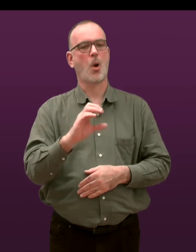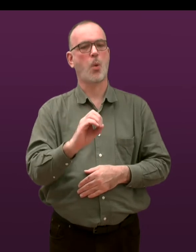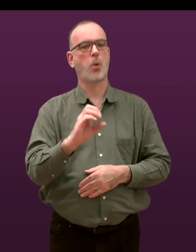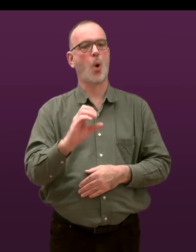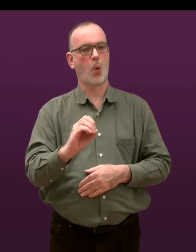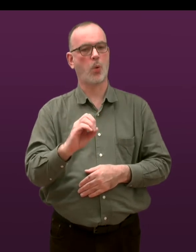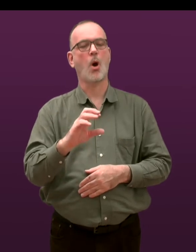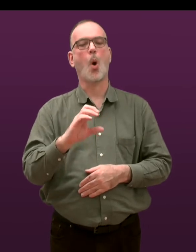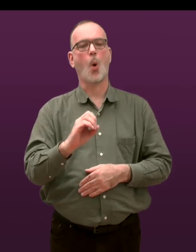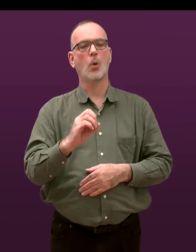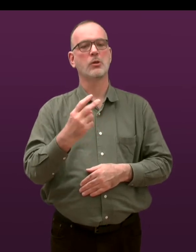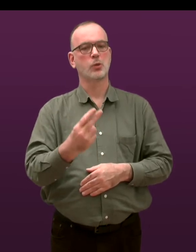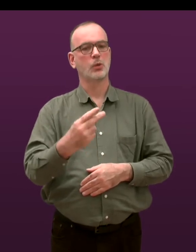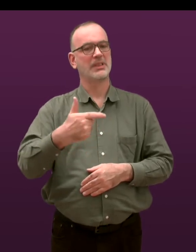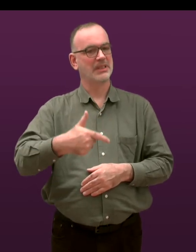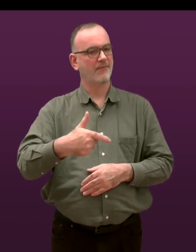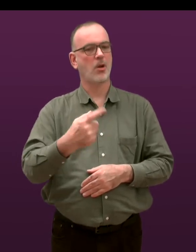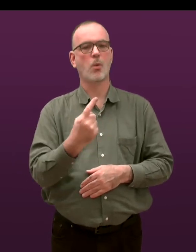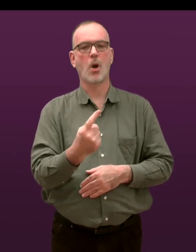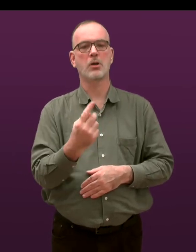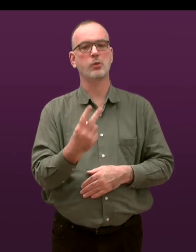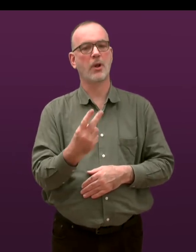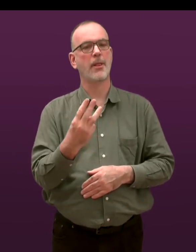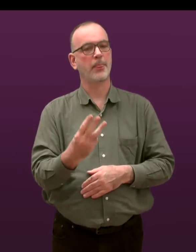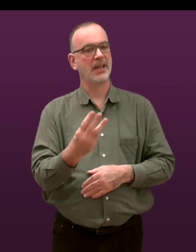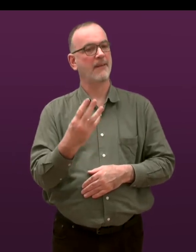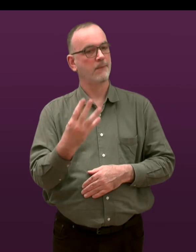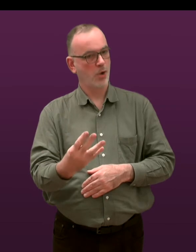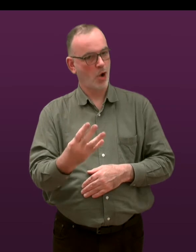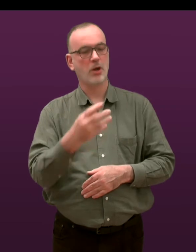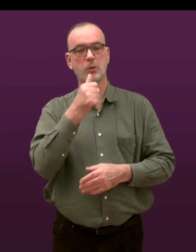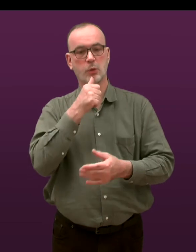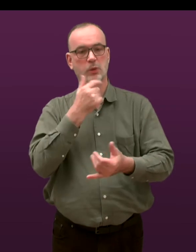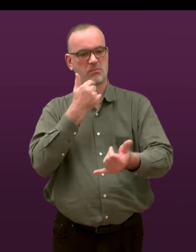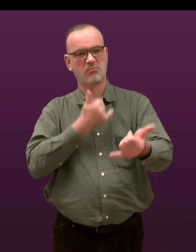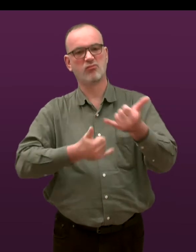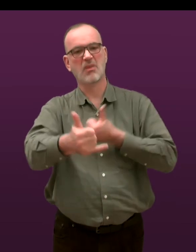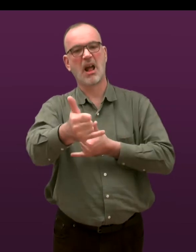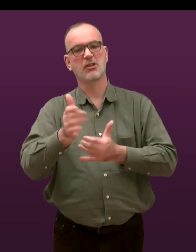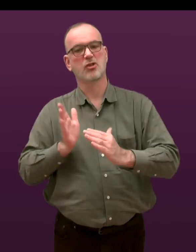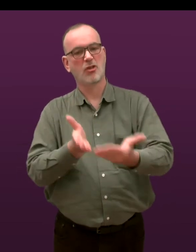027 1234 using the text relay service.